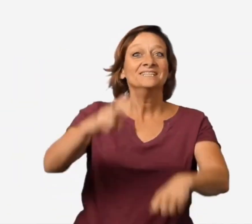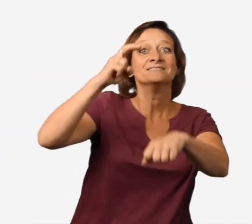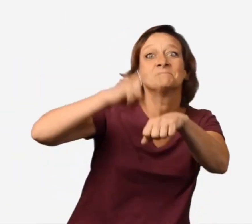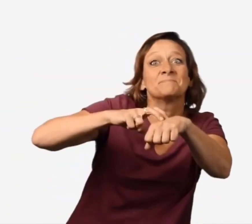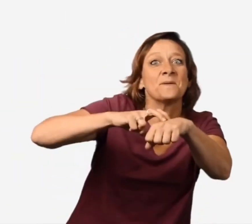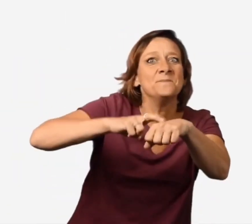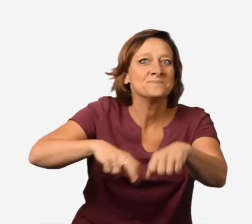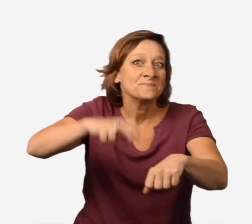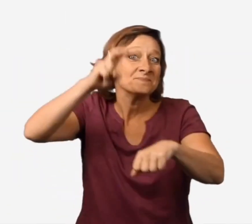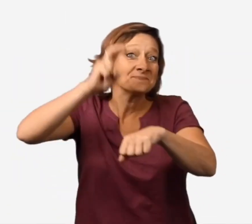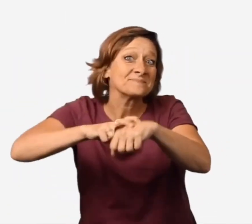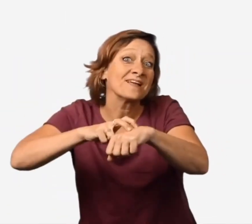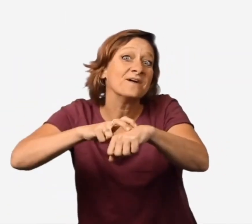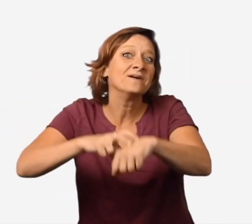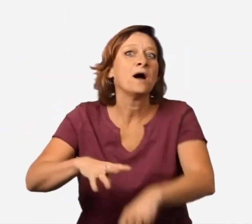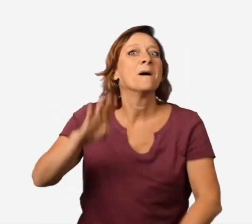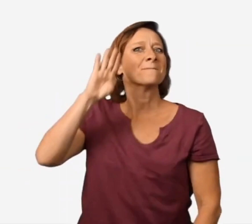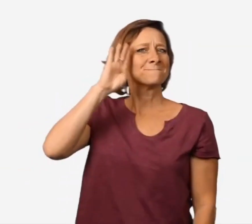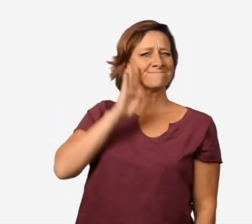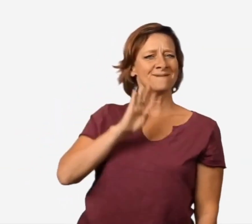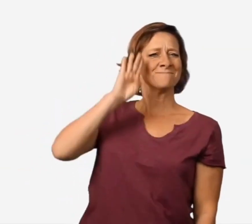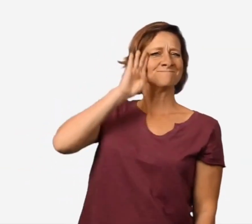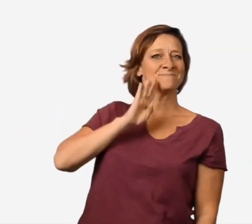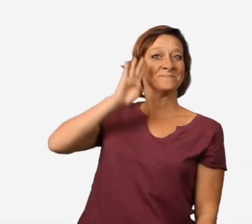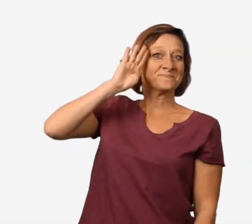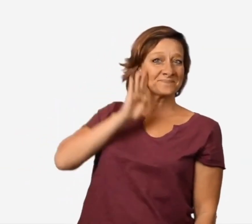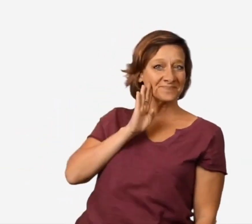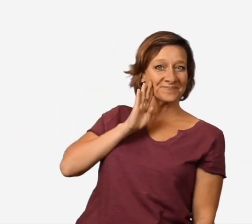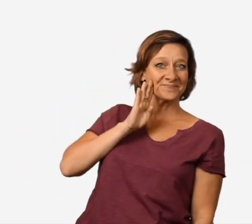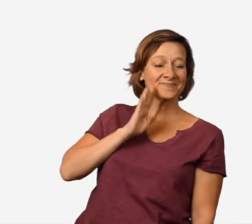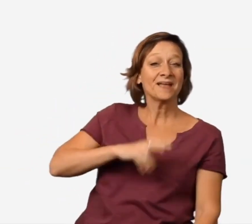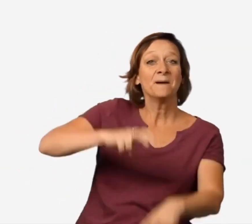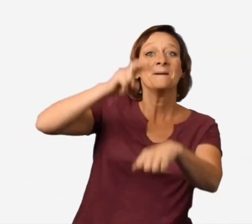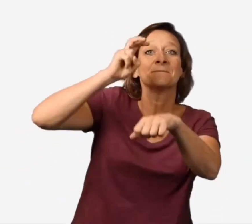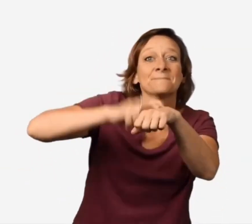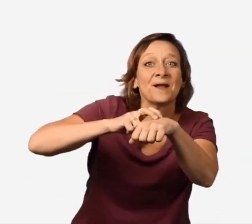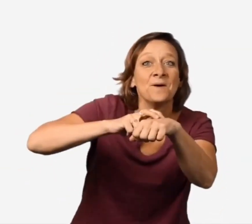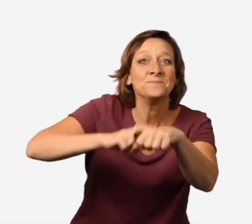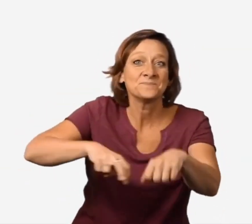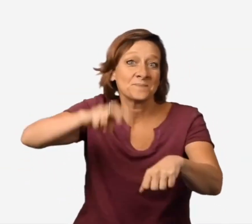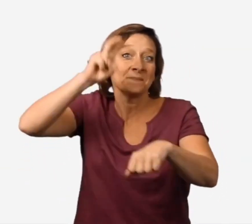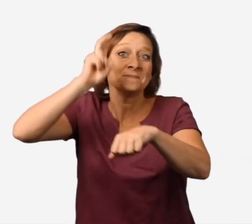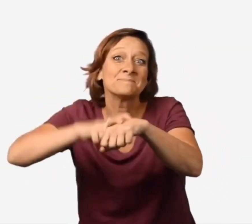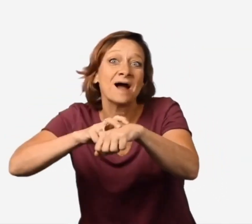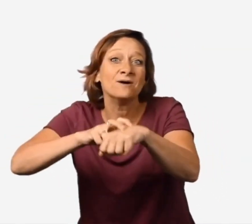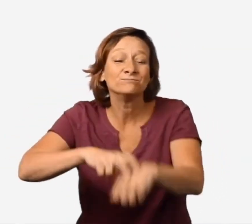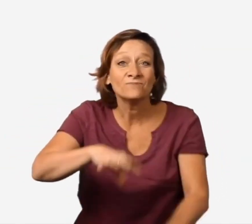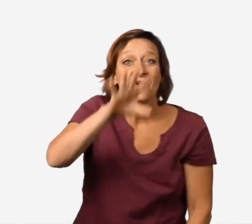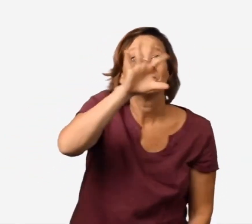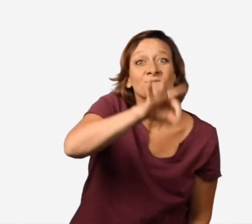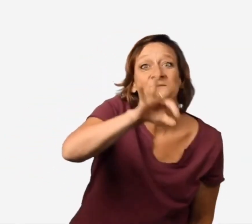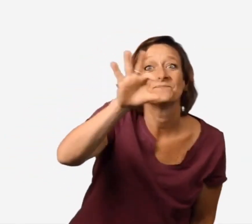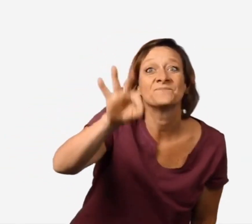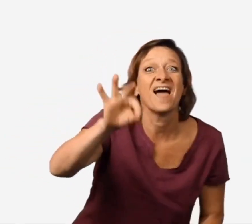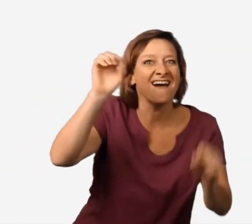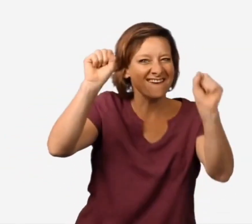Potato, potato, brown, brown, brown. Potato, potato, french